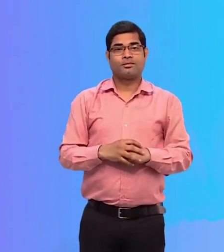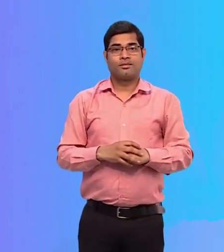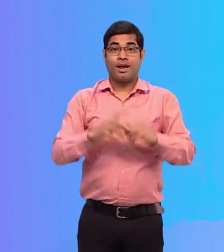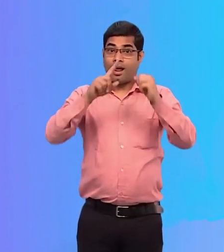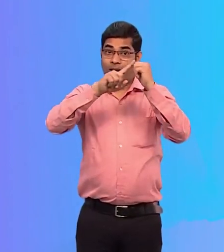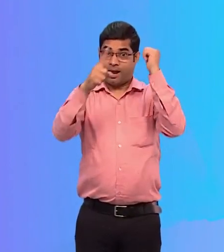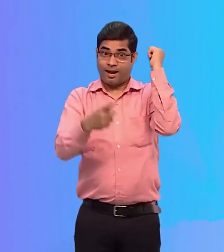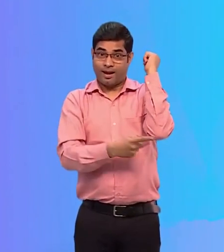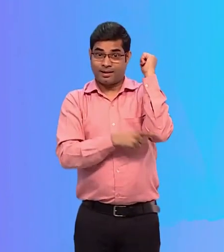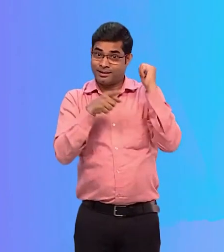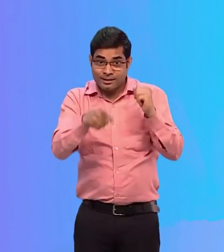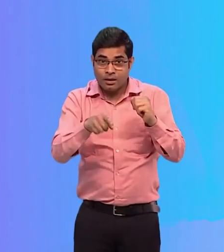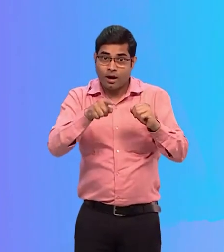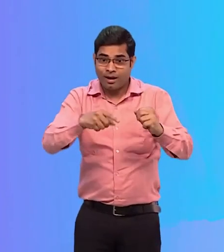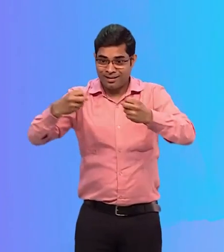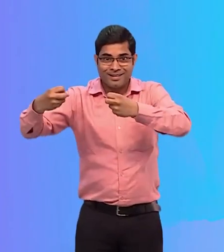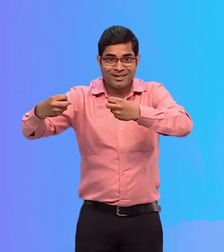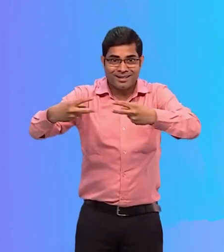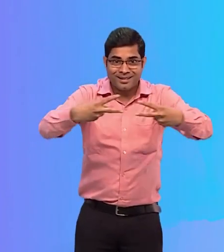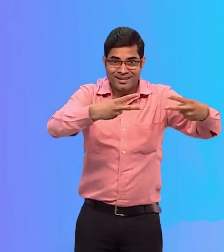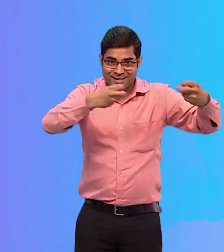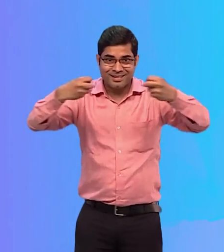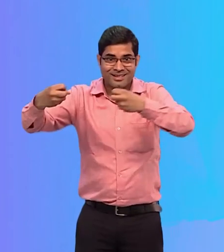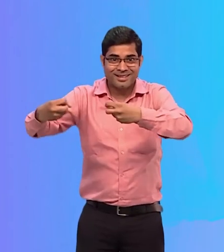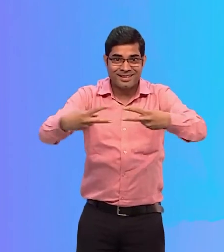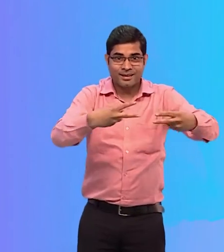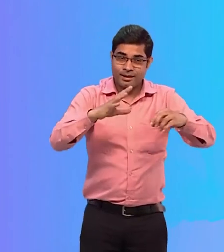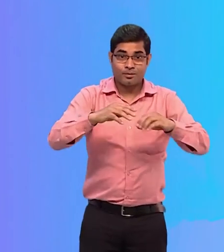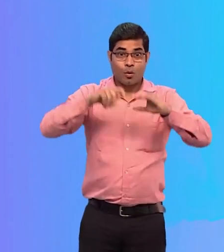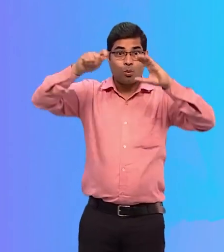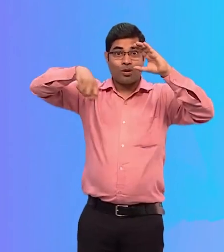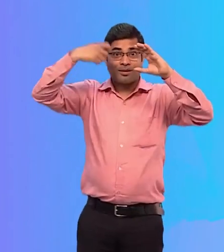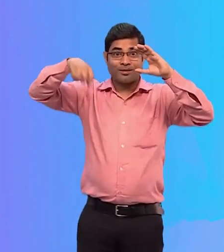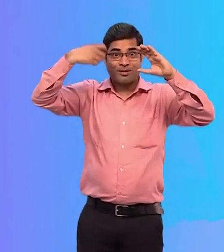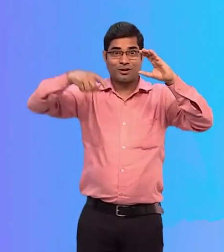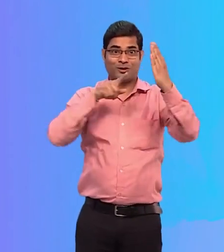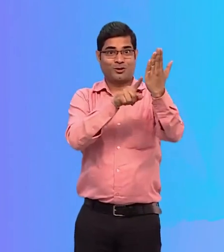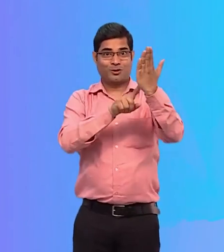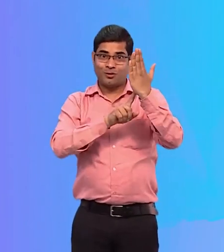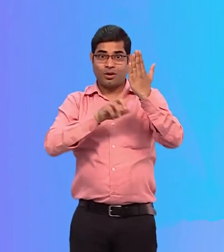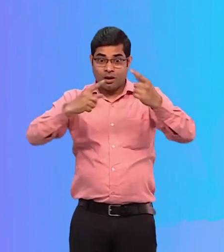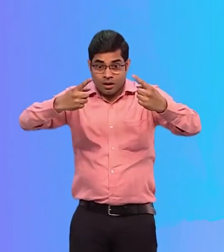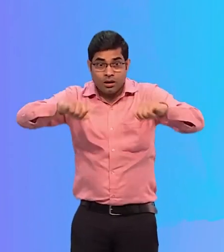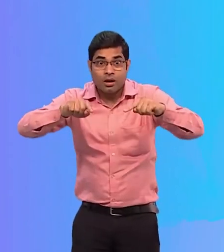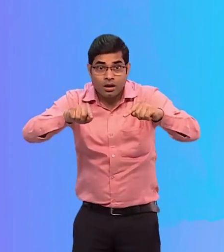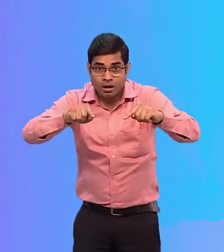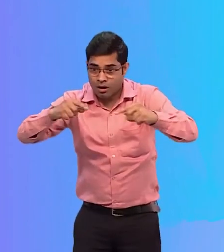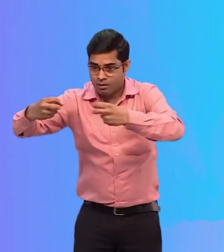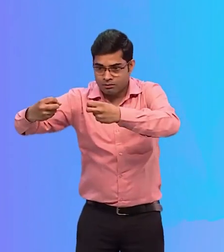And lastly, closed captioning which is shown as the box of words appearing at the